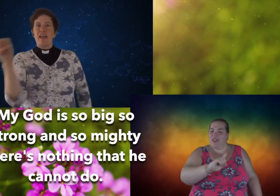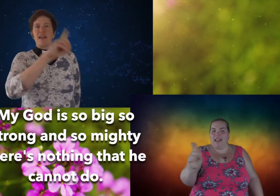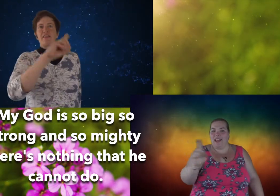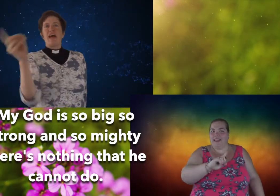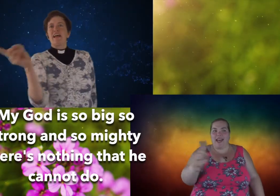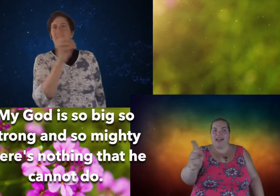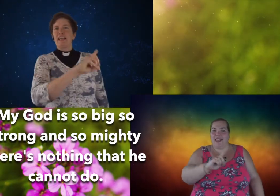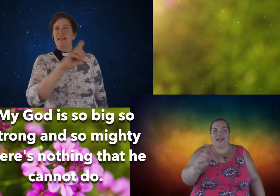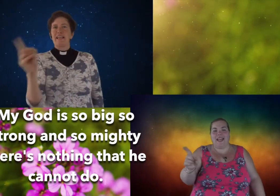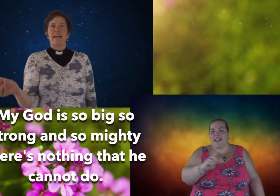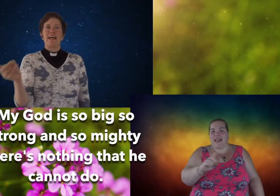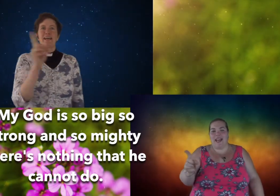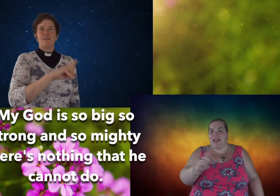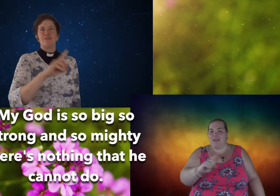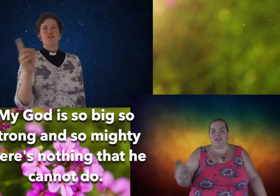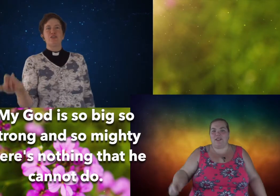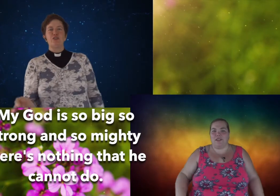that he cannot do